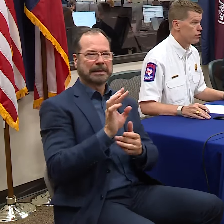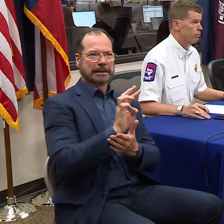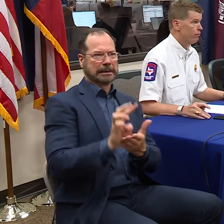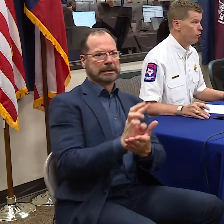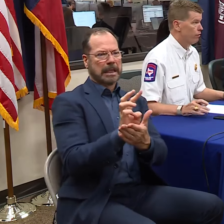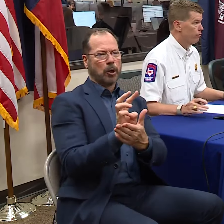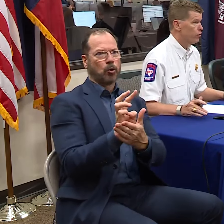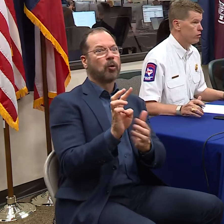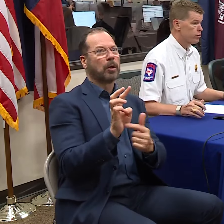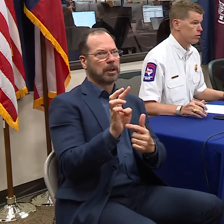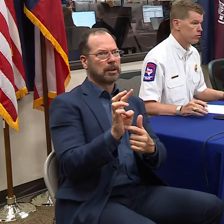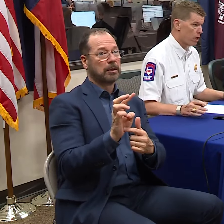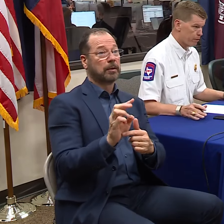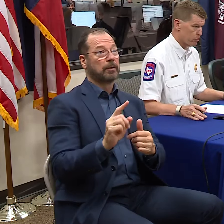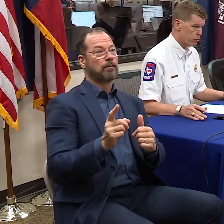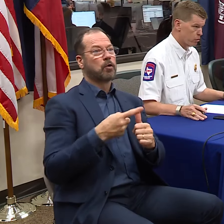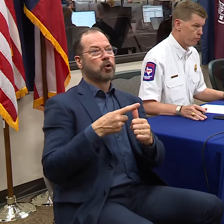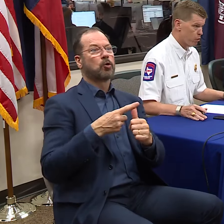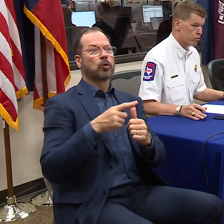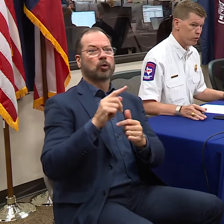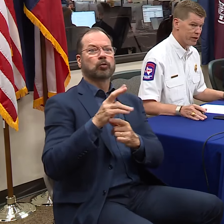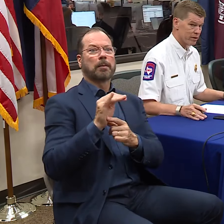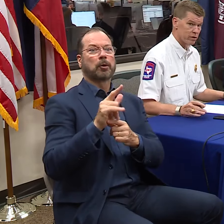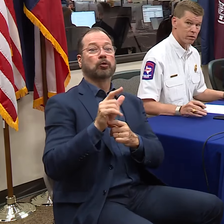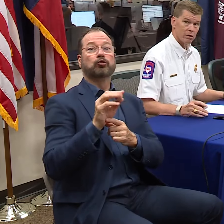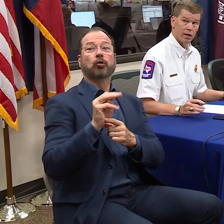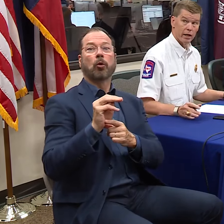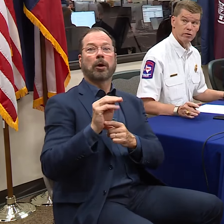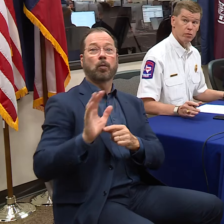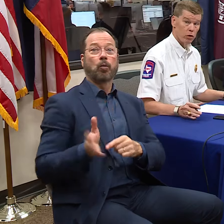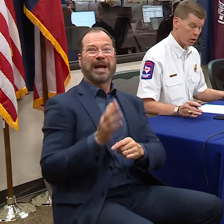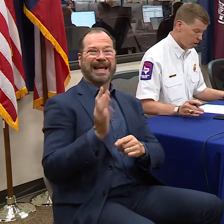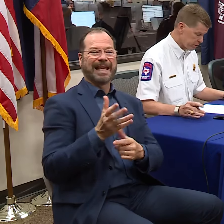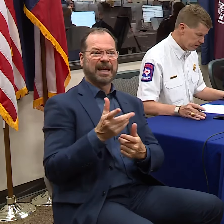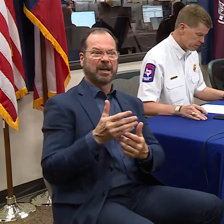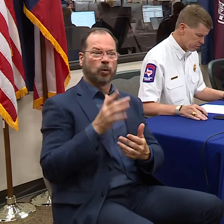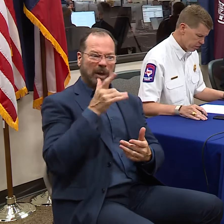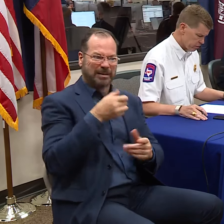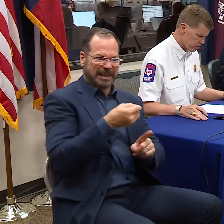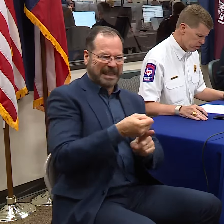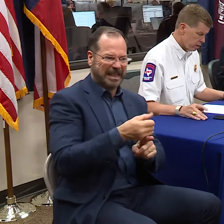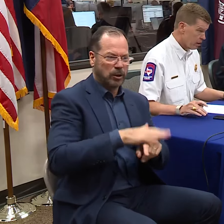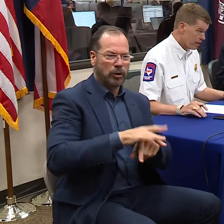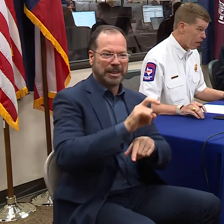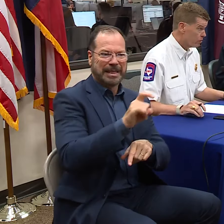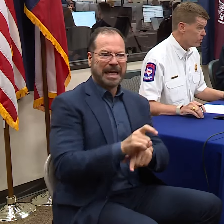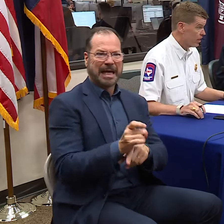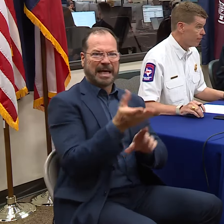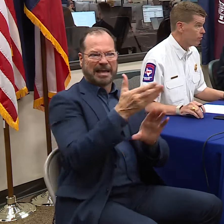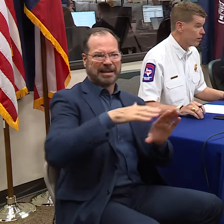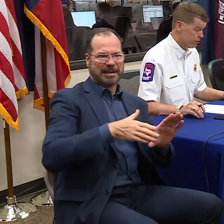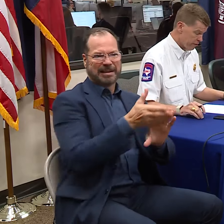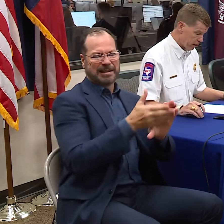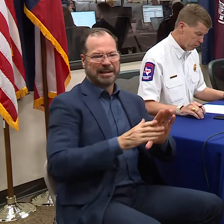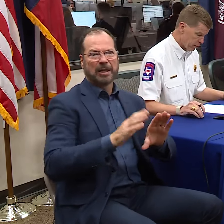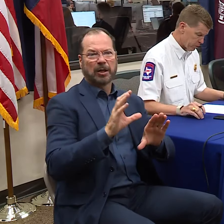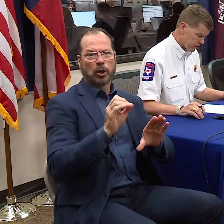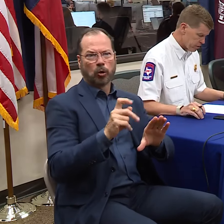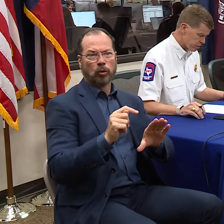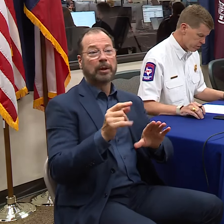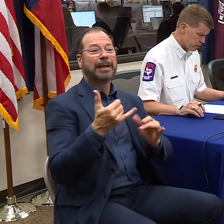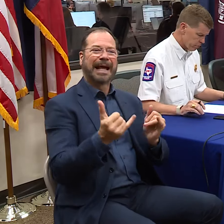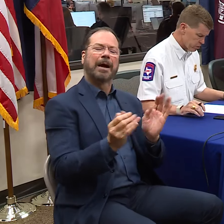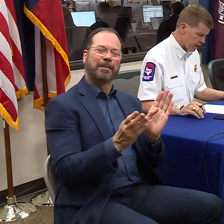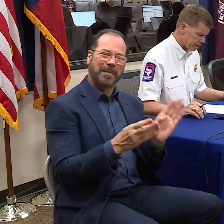hours before the first tropical storm force winds line up somewhere along the Texas coast. Now is the time to make your final